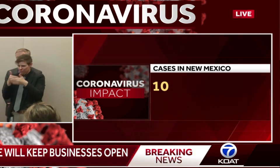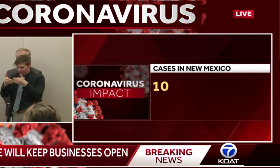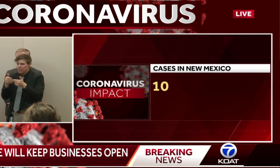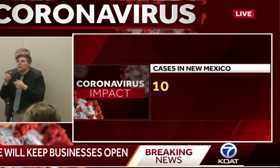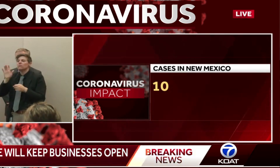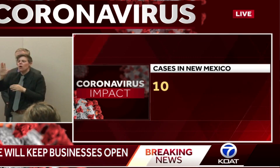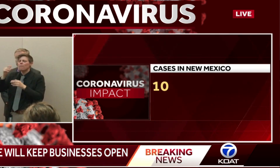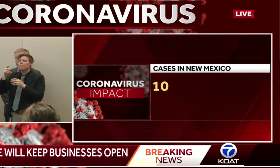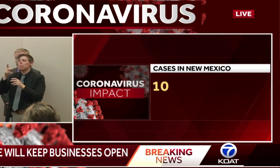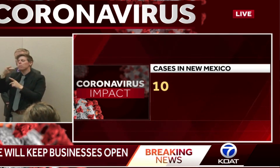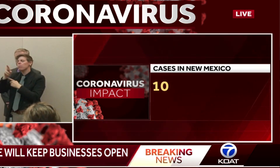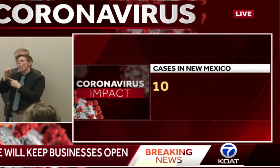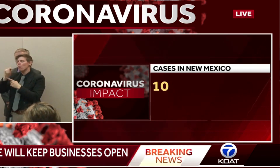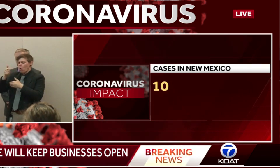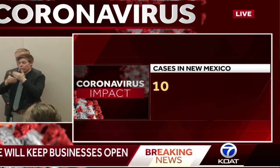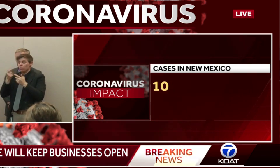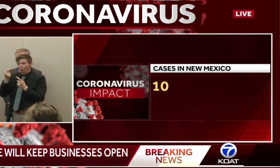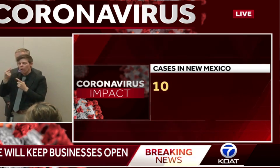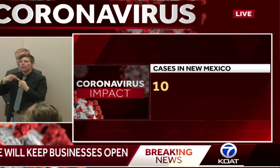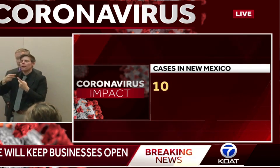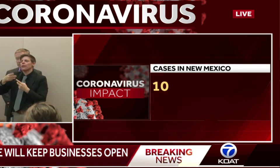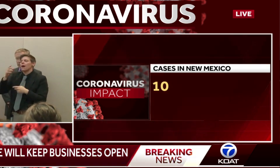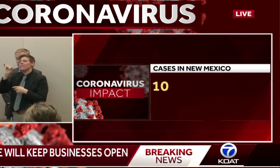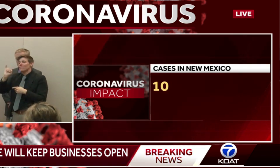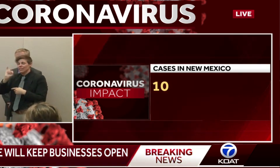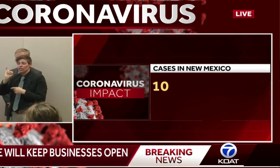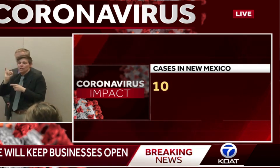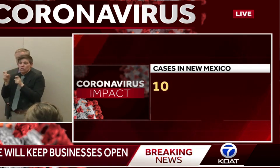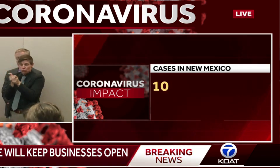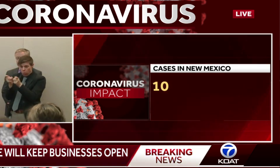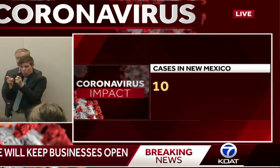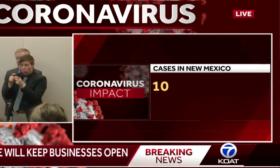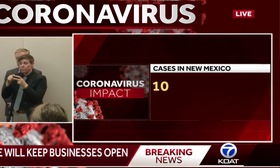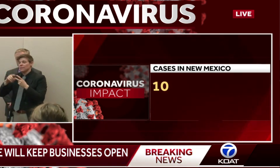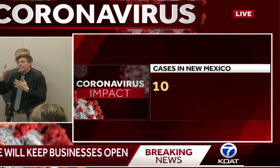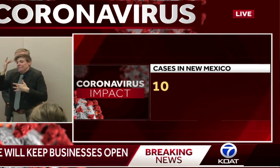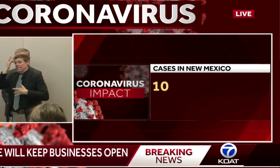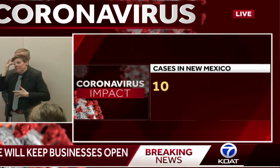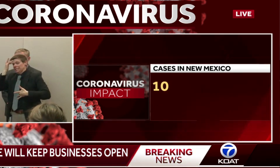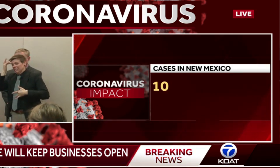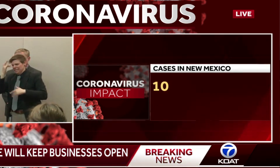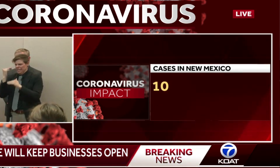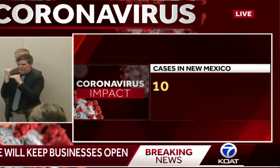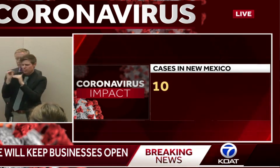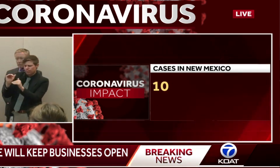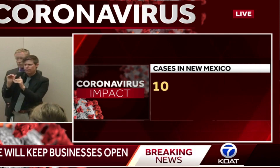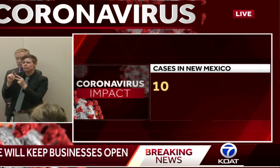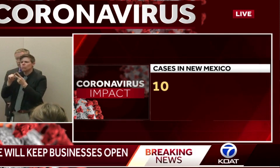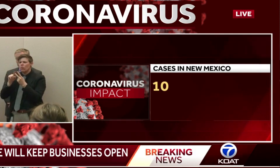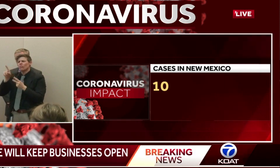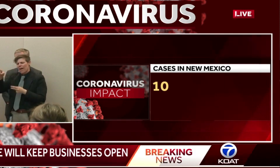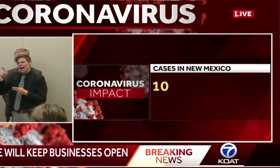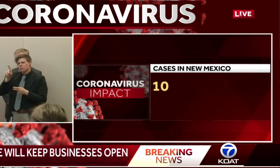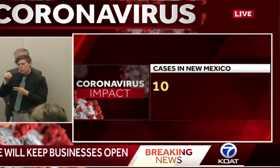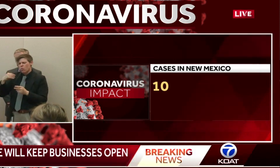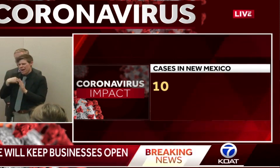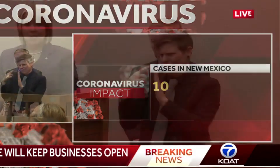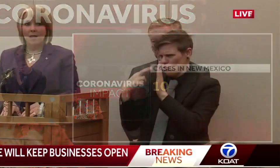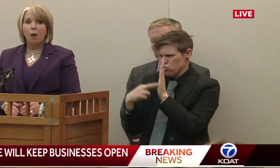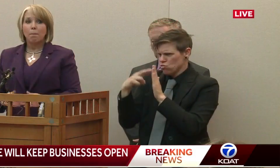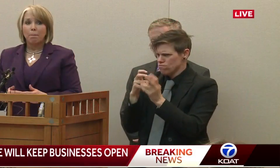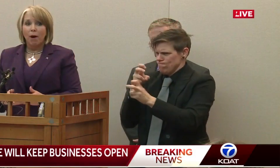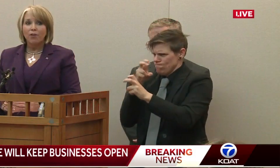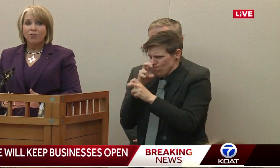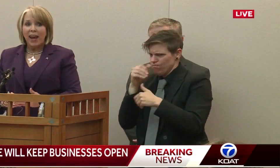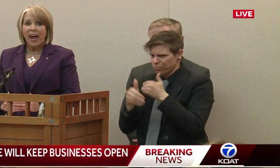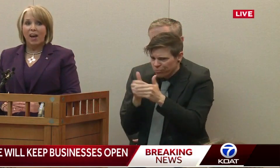B, infectious disease containment measures. And patients who are being treated for COVID-19